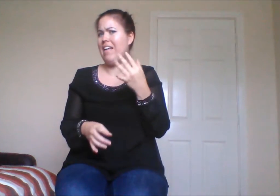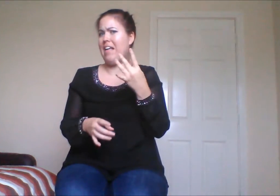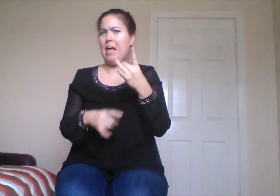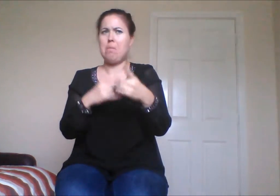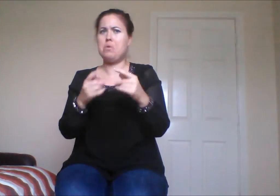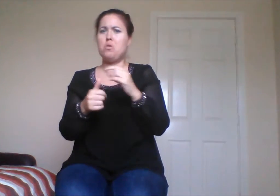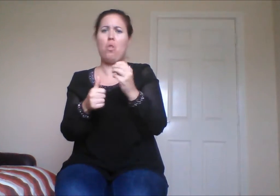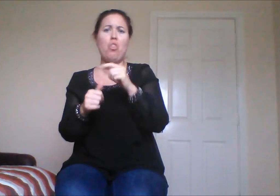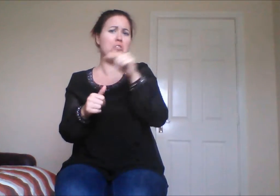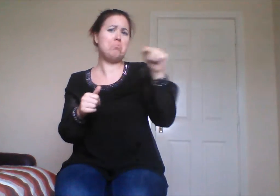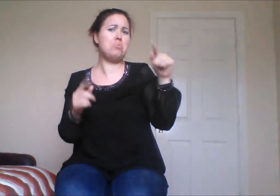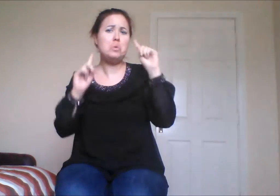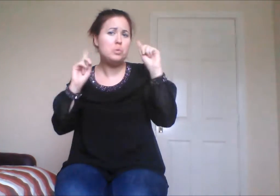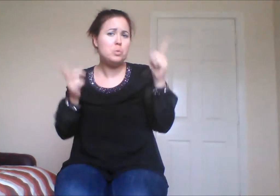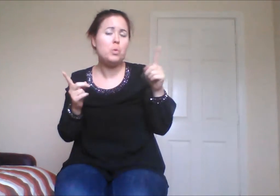the world, that I've ever decided to do this.